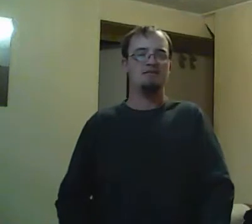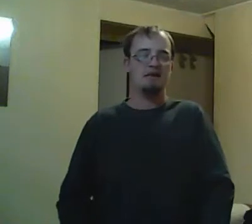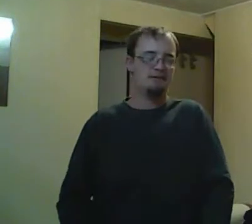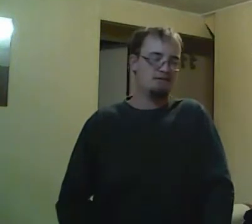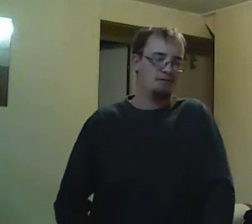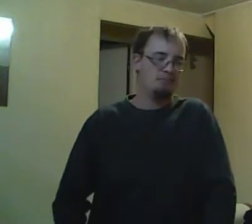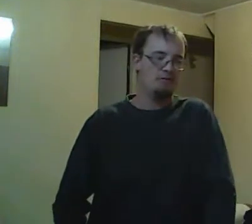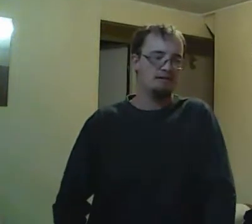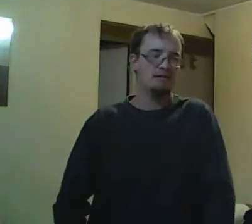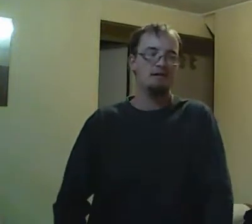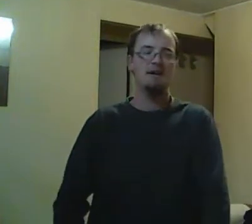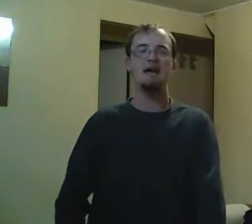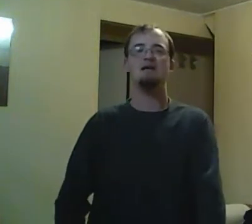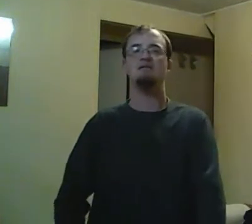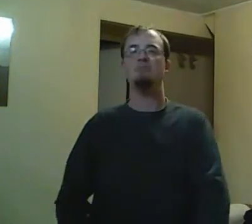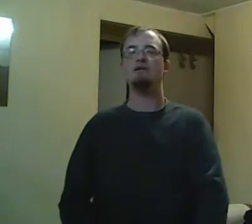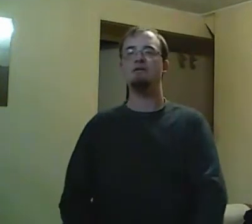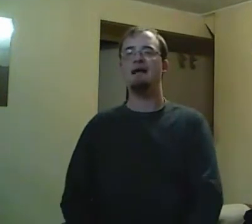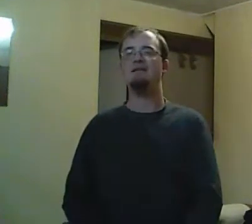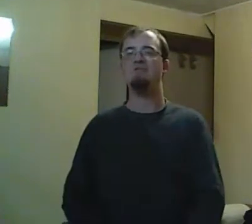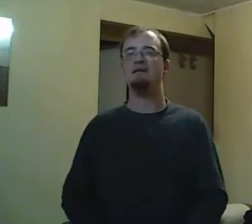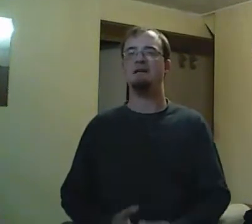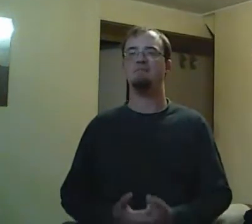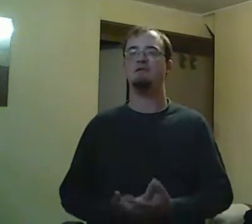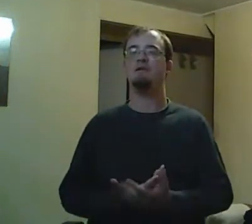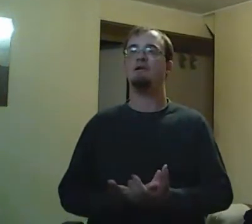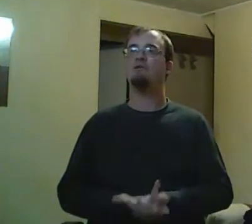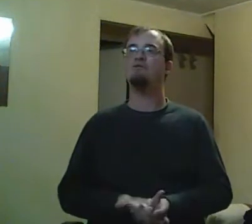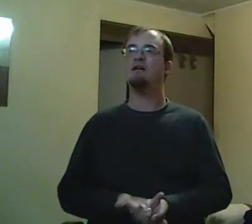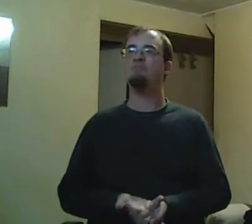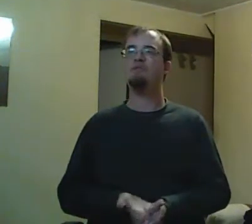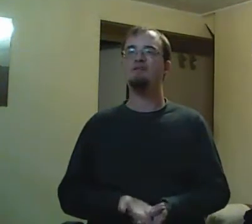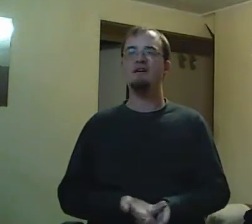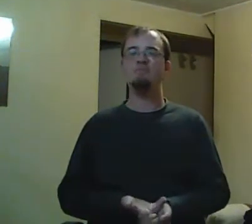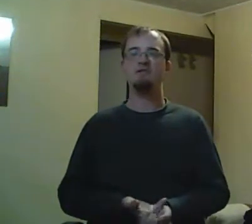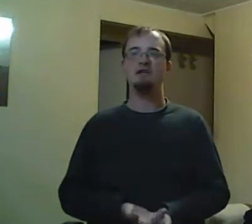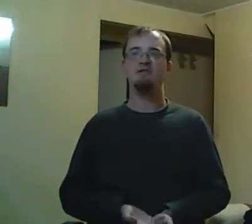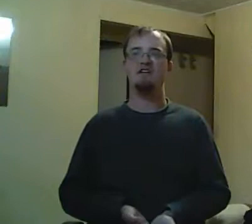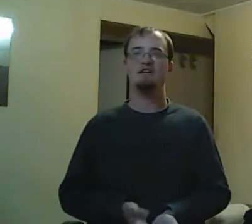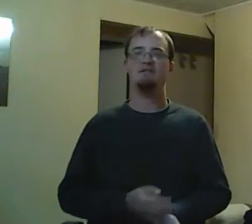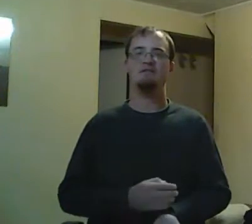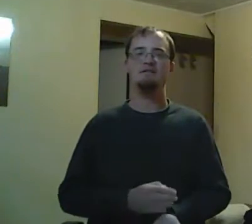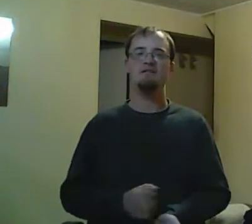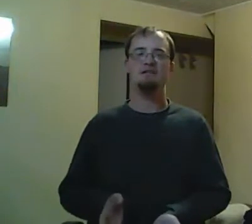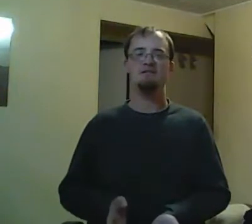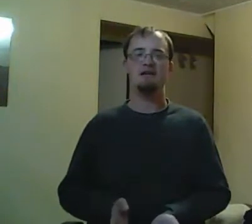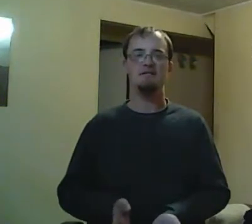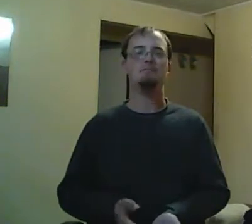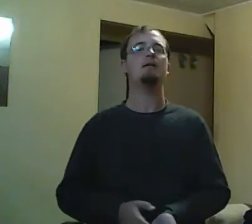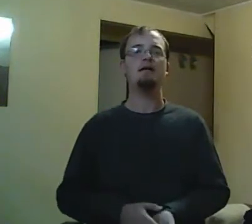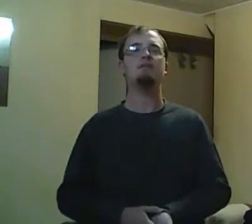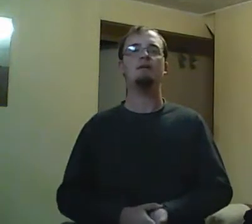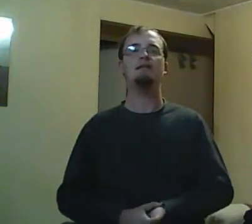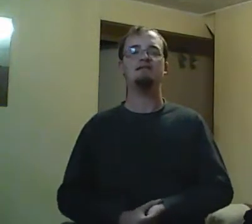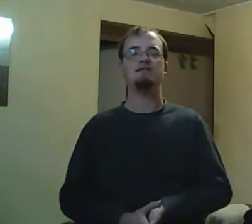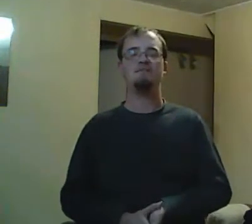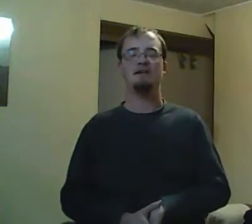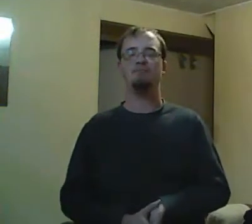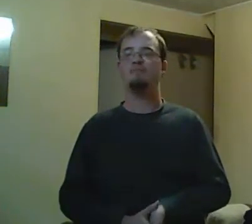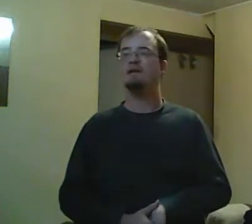mean, Terry had a lot of things going, and she should have done something, or her dad, I would say her parents, but after that, her mom died.